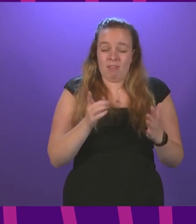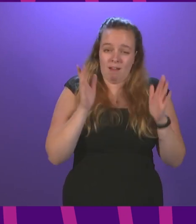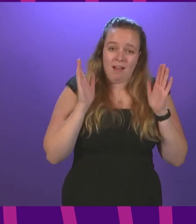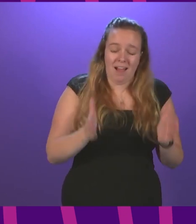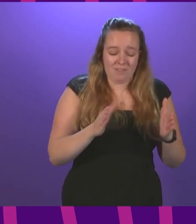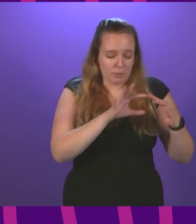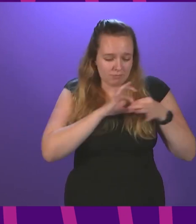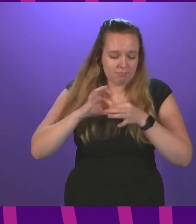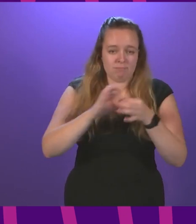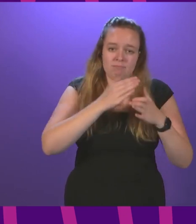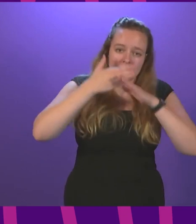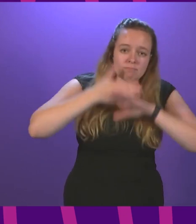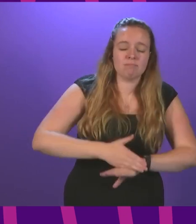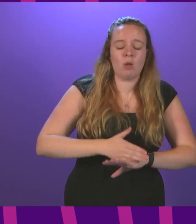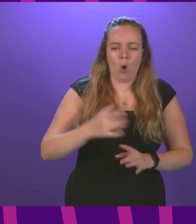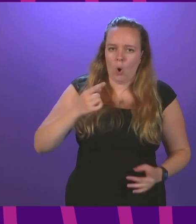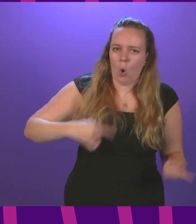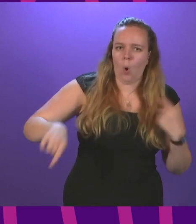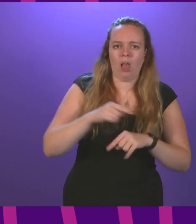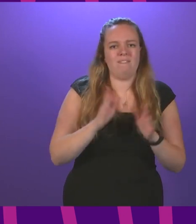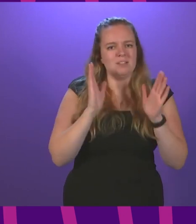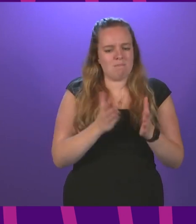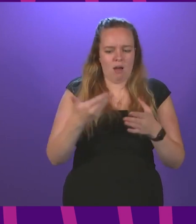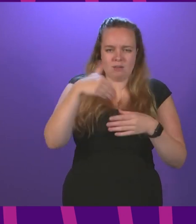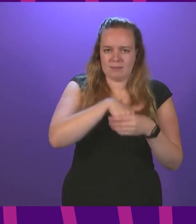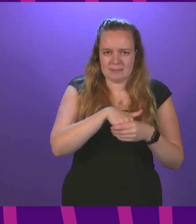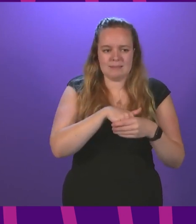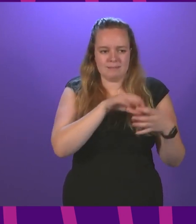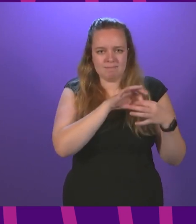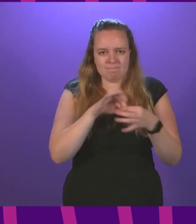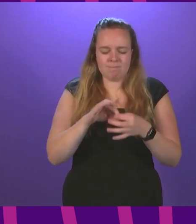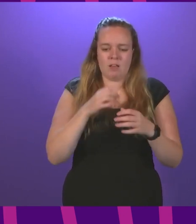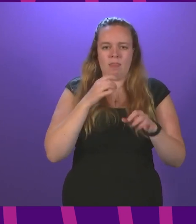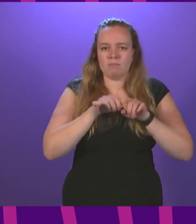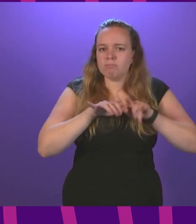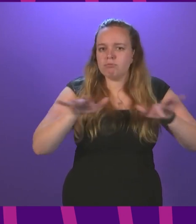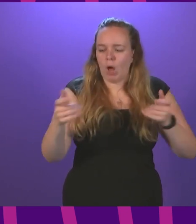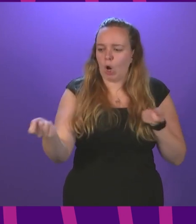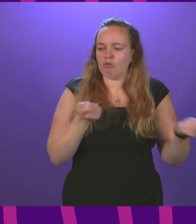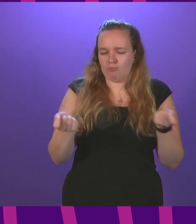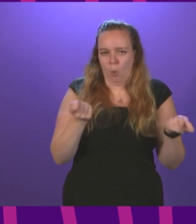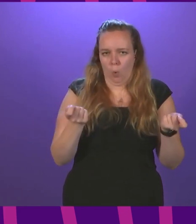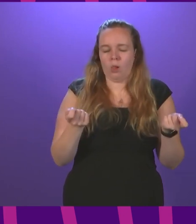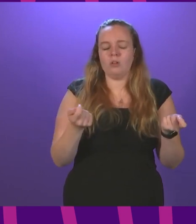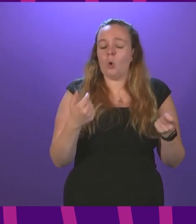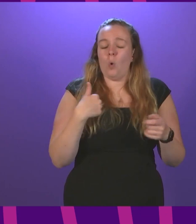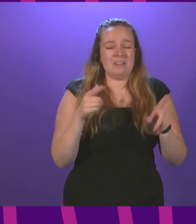be a collective endeavour. All of us have a part to play in keeping transmission under control and so I will close, as usual, with a reminder